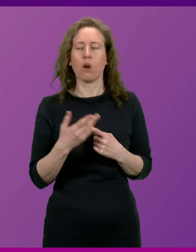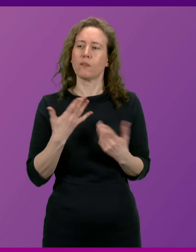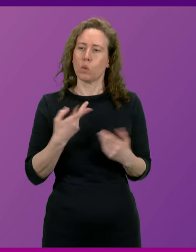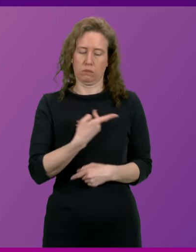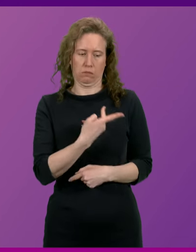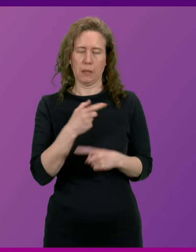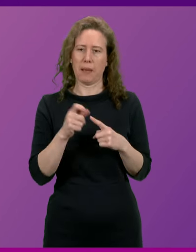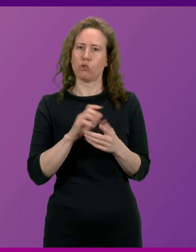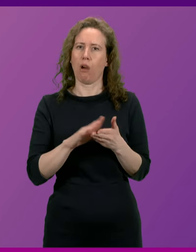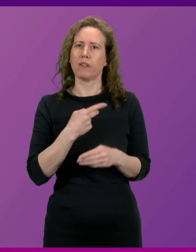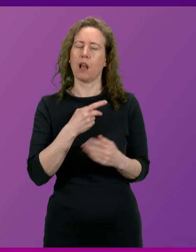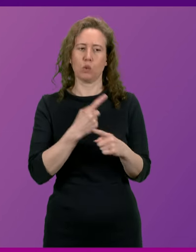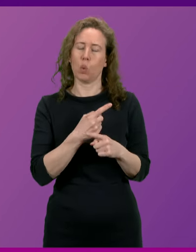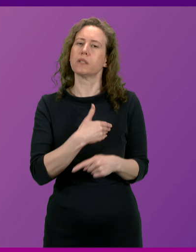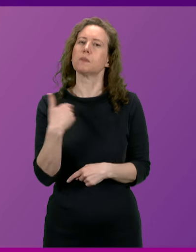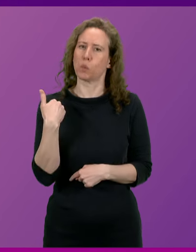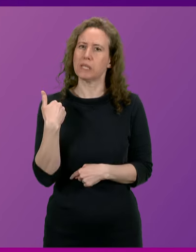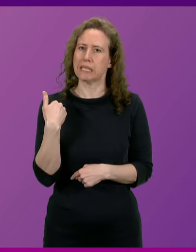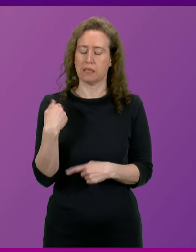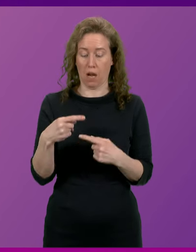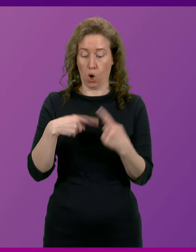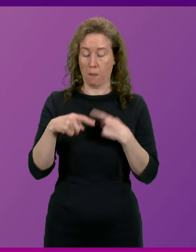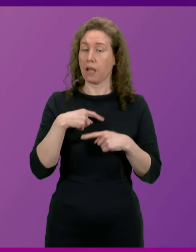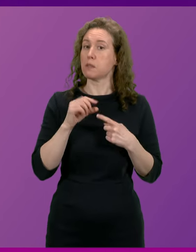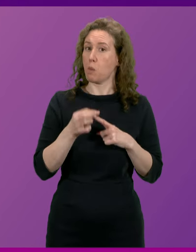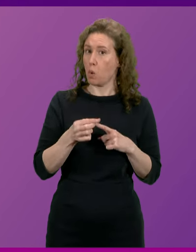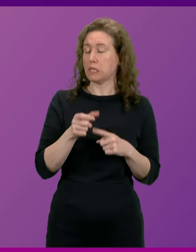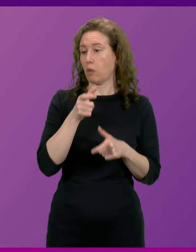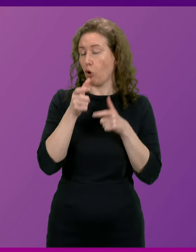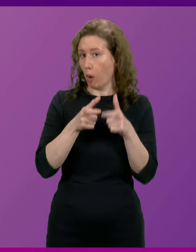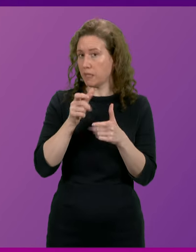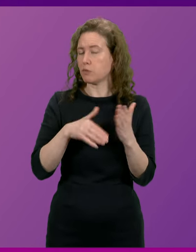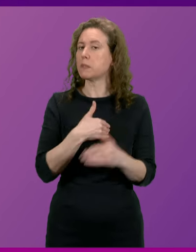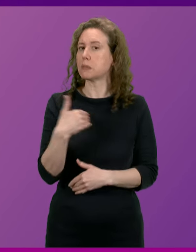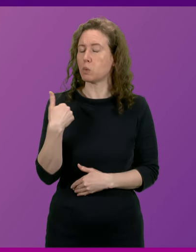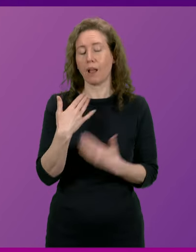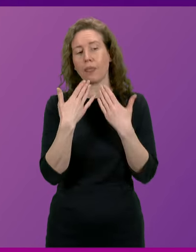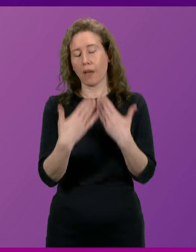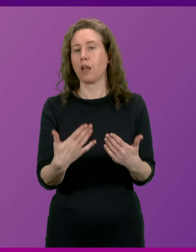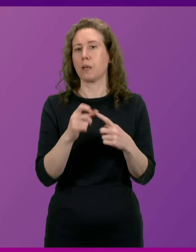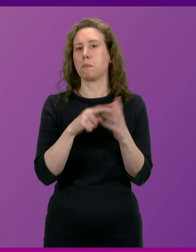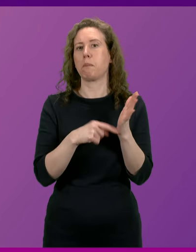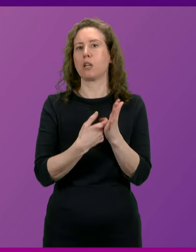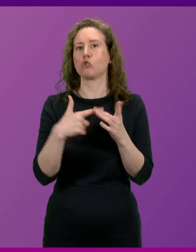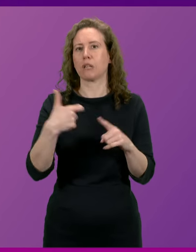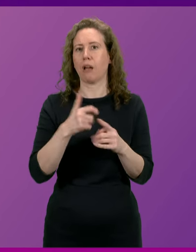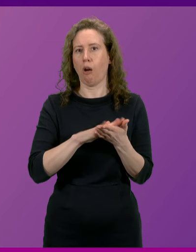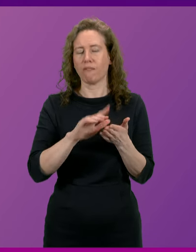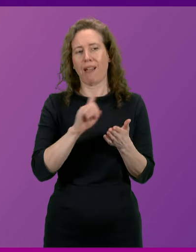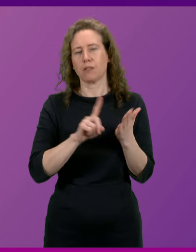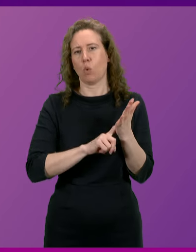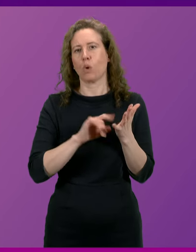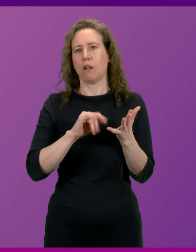spoke this morning and I go back to the points and the comments that I made this morning. I do thank Patrick Harvey and Lana Slater